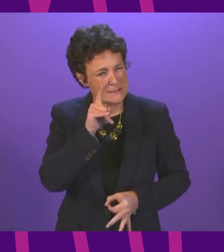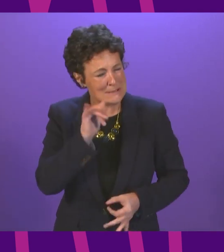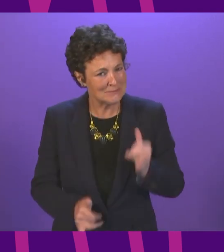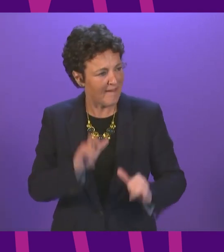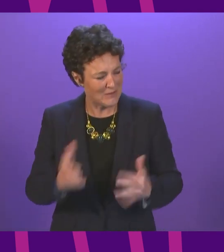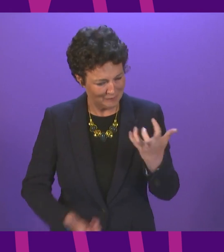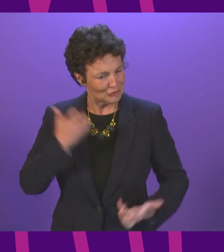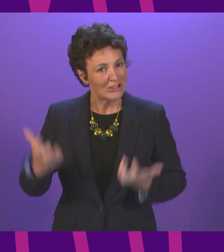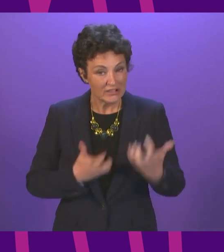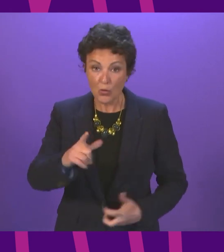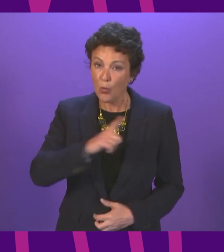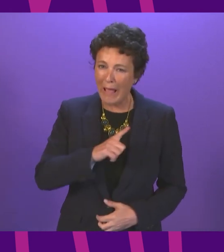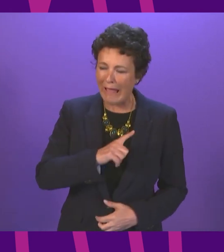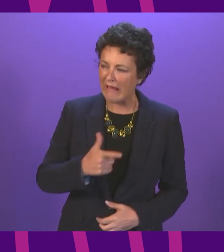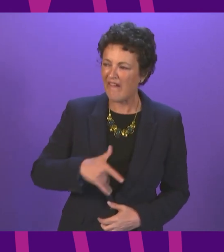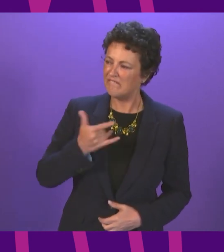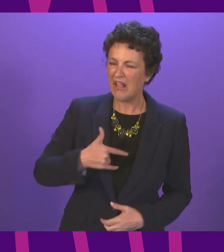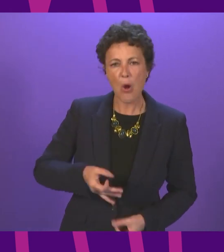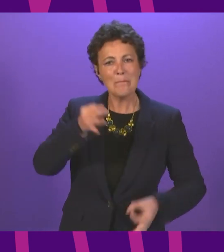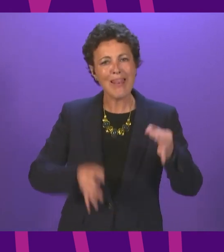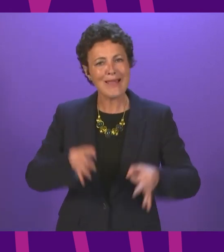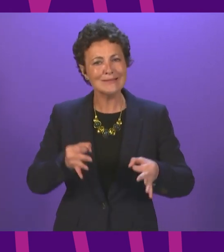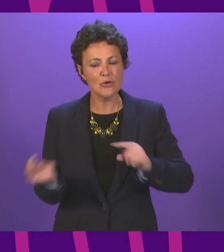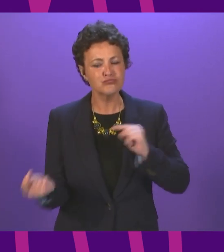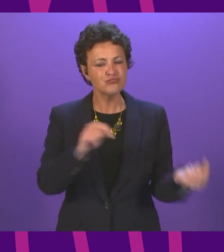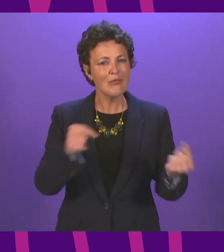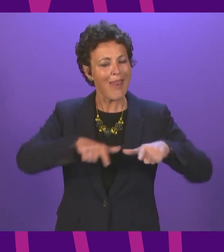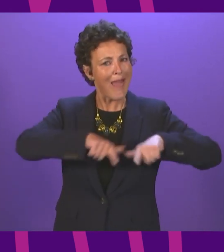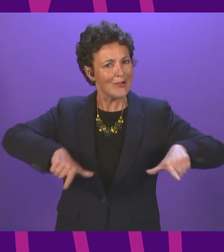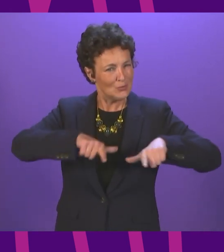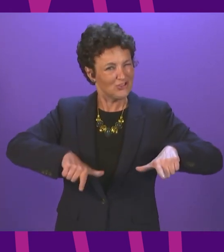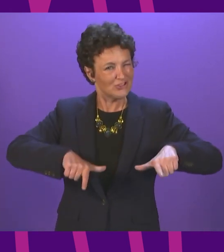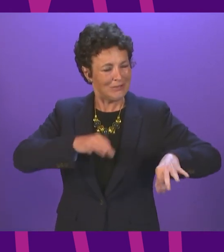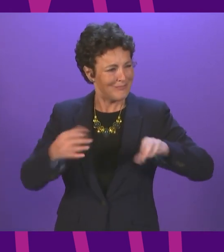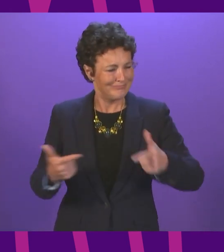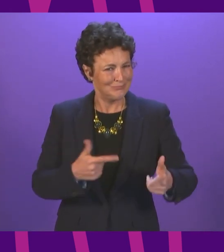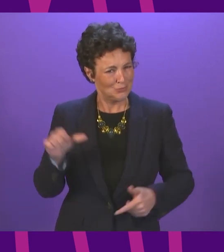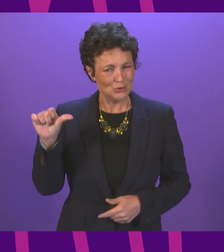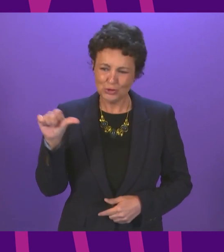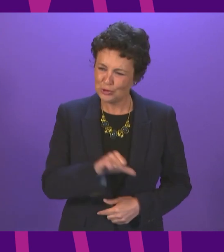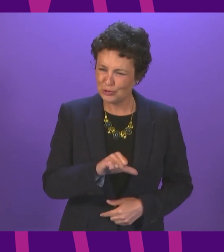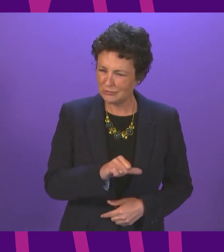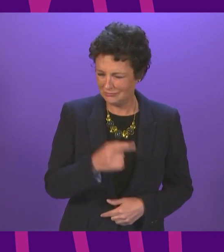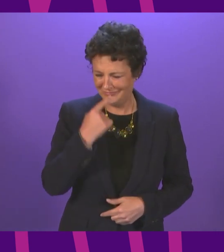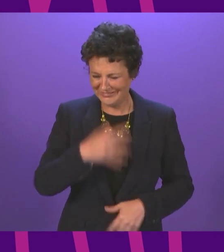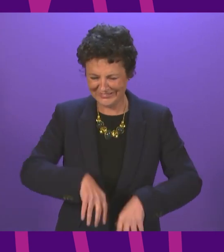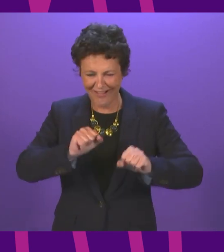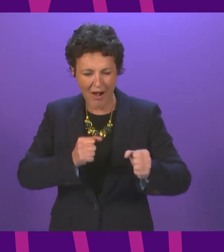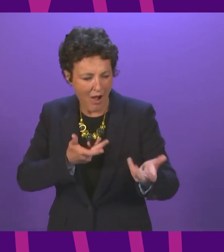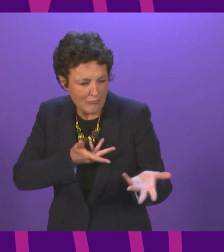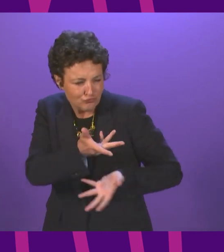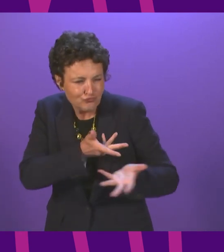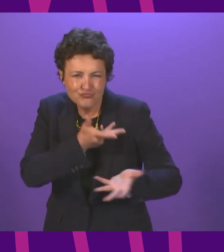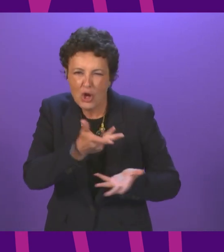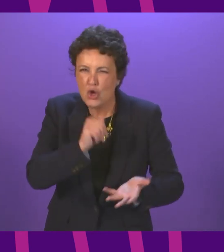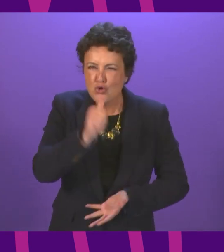inability of our political discourse, and we're all responsible for our political discourse, to engage in nuanced arguments, arguments that are